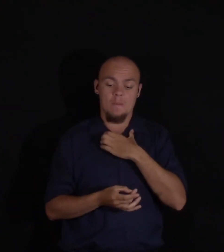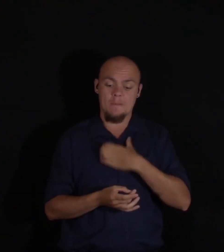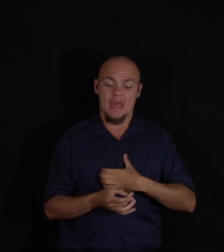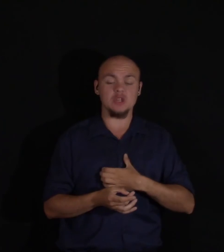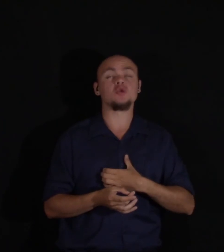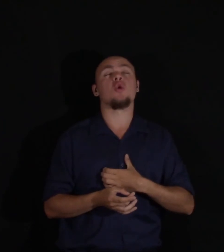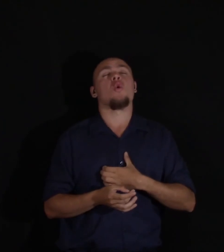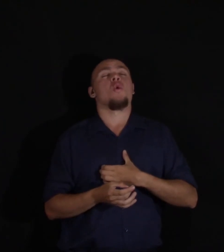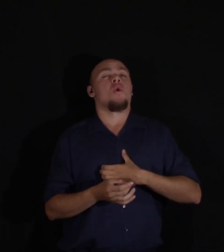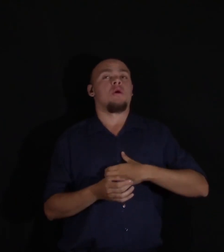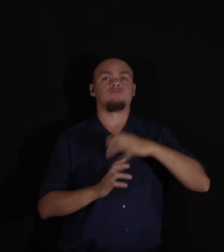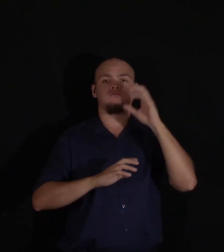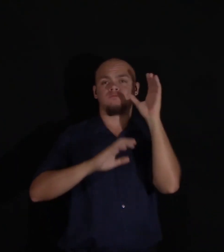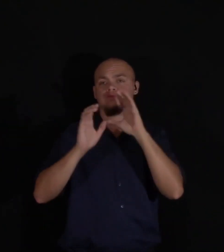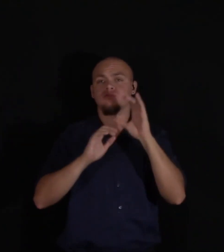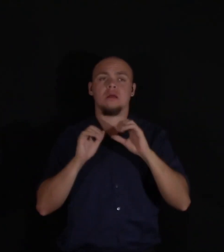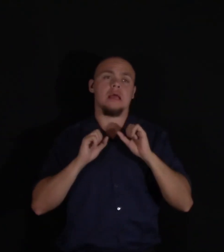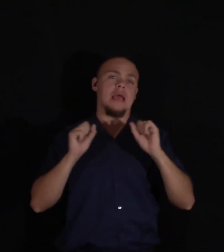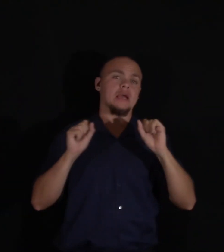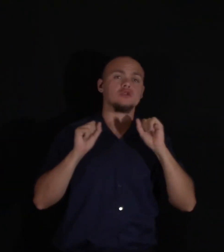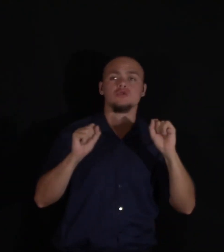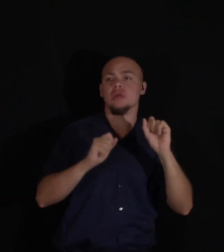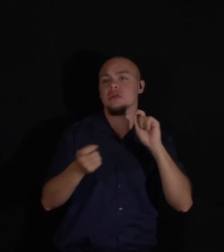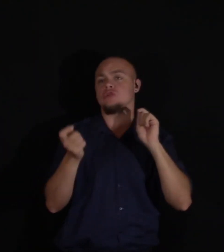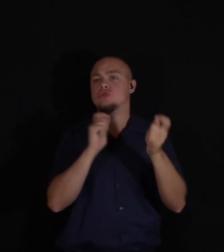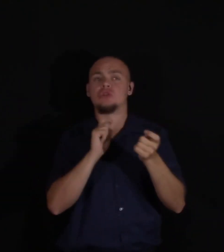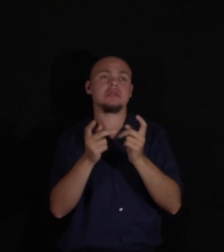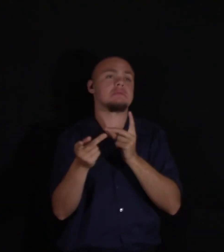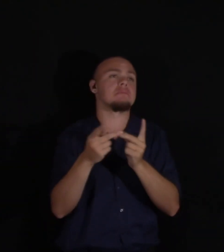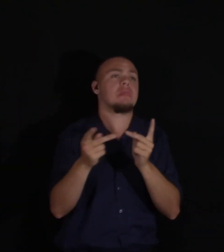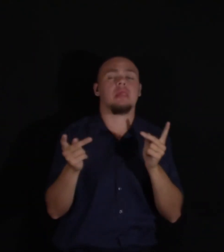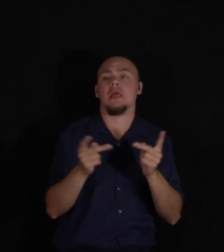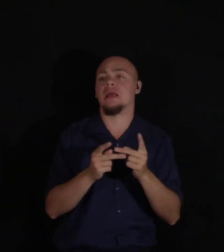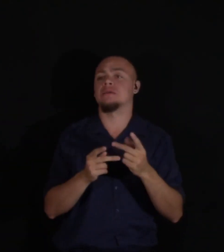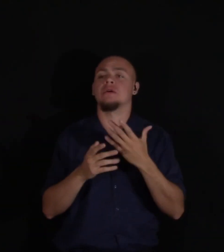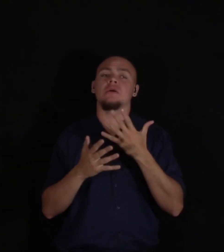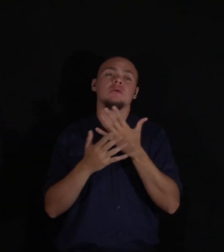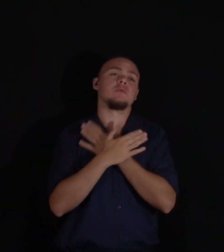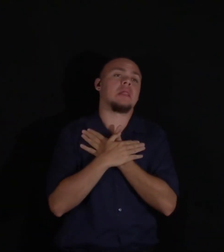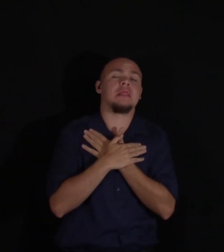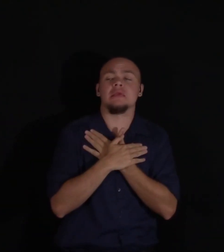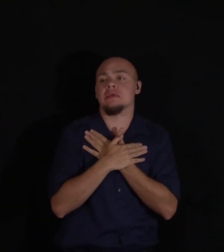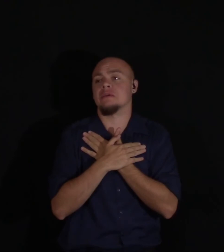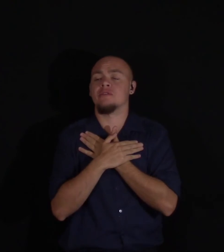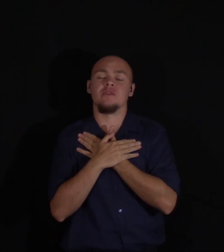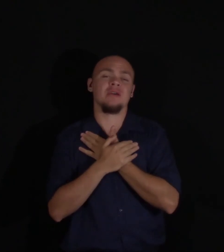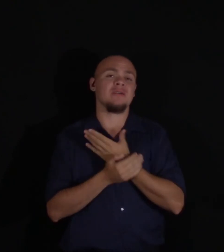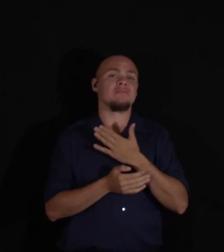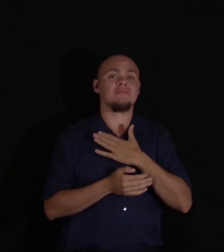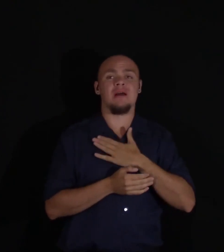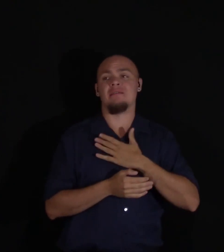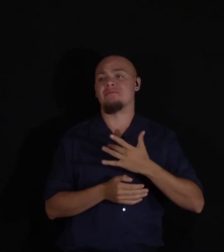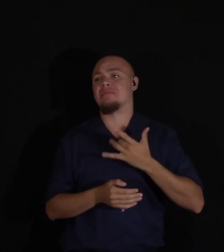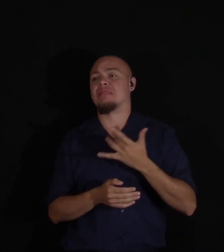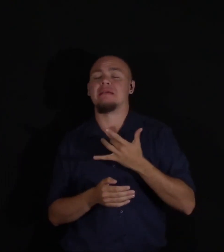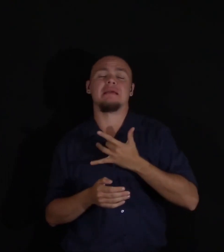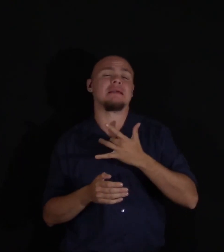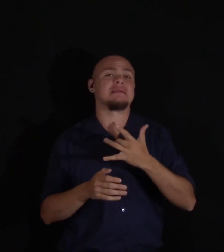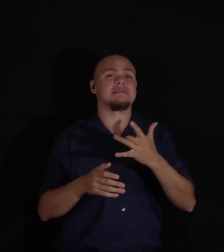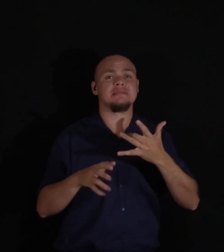by bodily exercise and by change of place, some relief from my intolerable sensations. It was